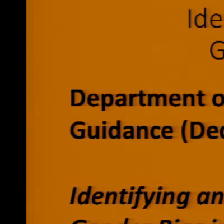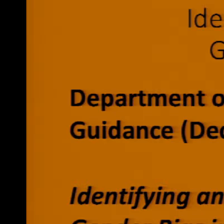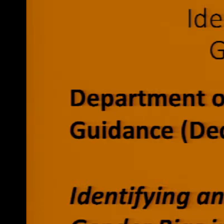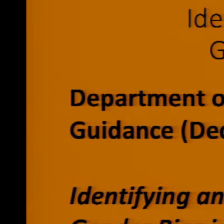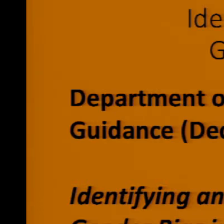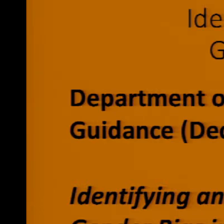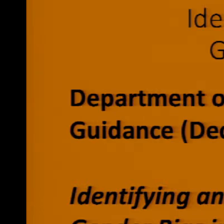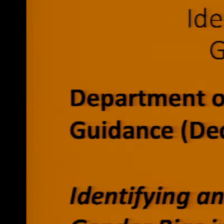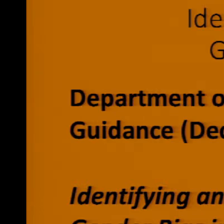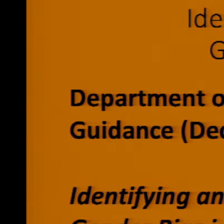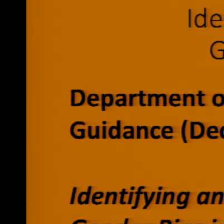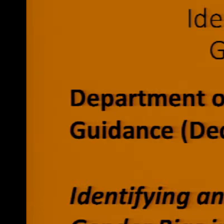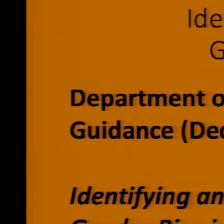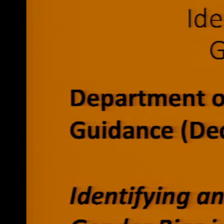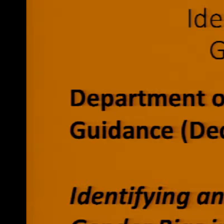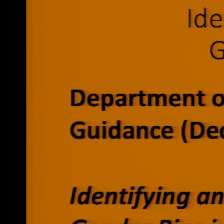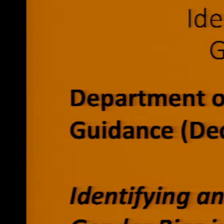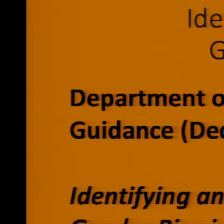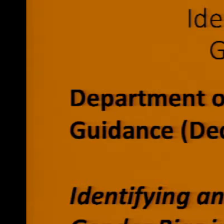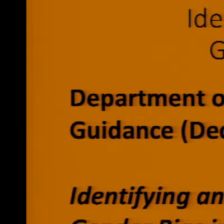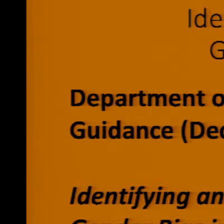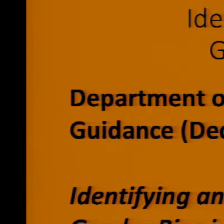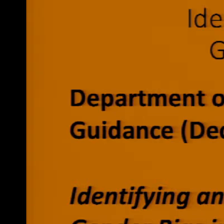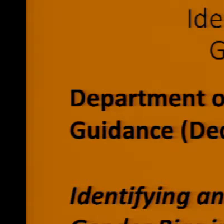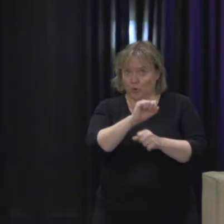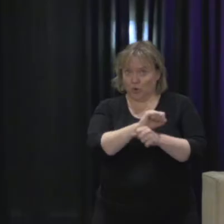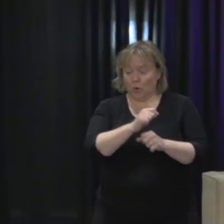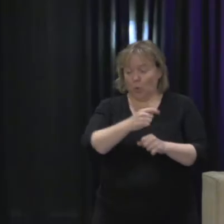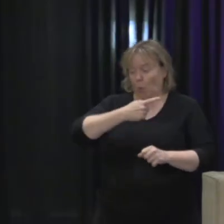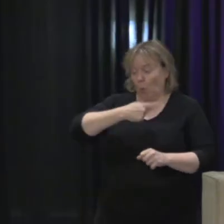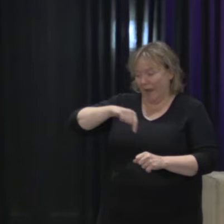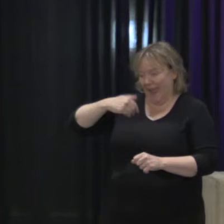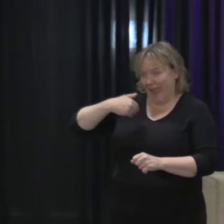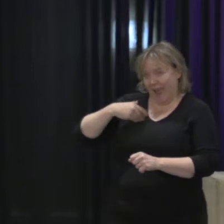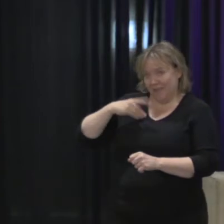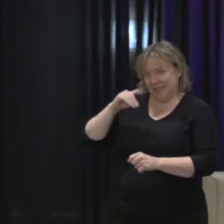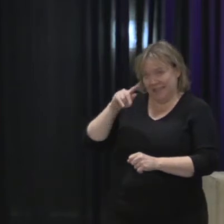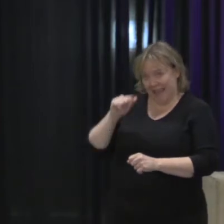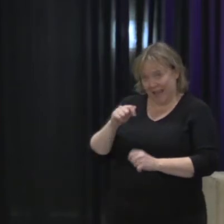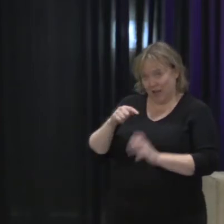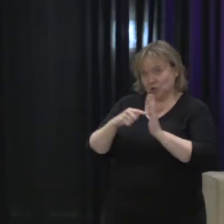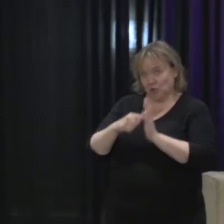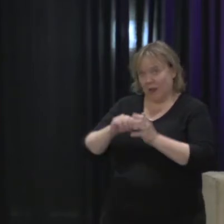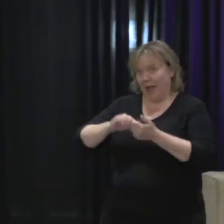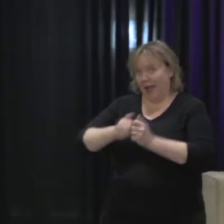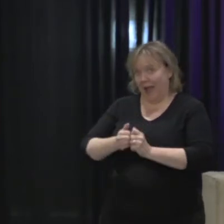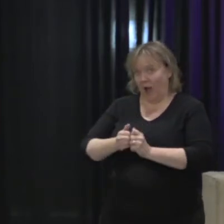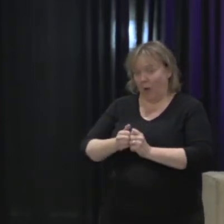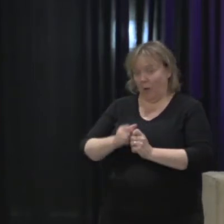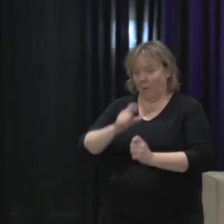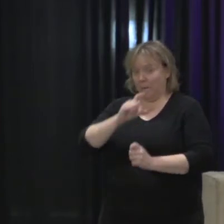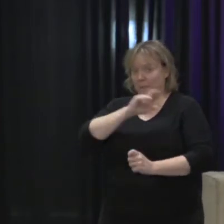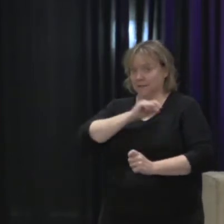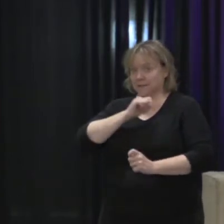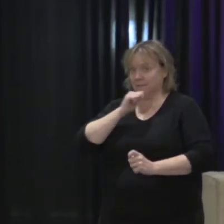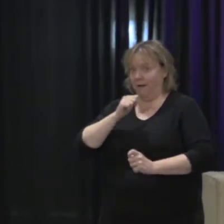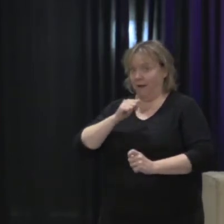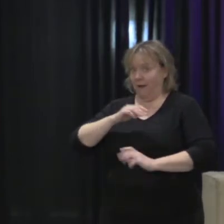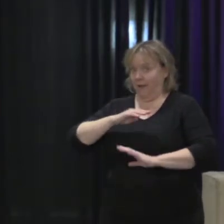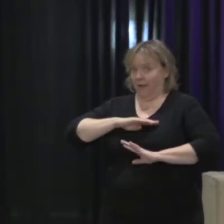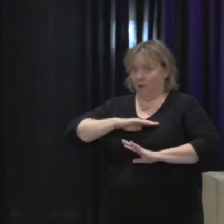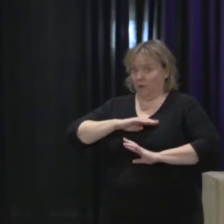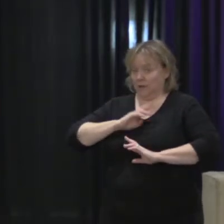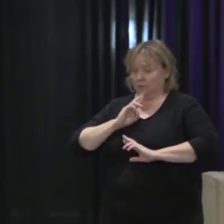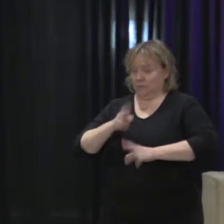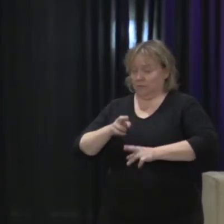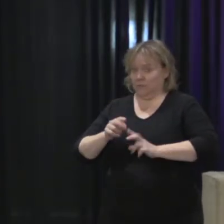that's really showing that there's a problem of law enforcement response to domestic violence and sexual assault. Myself, in